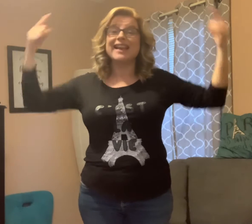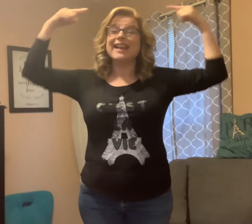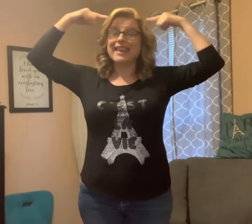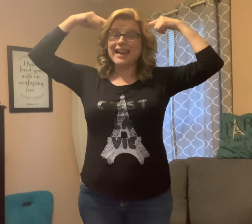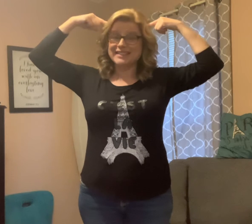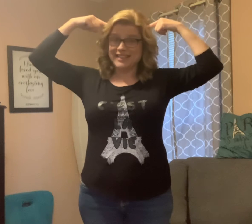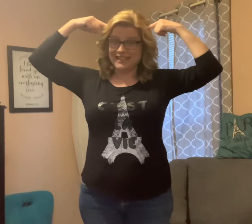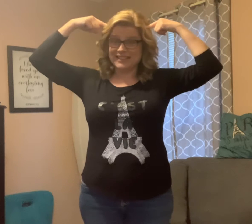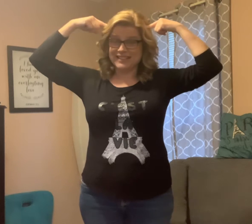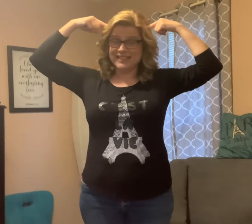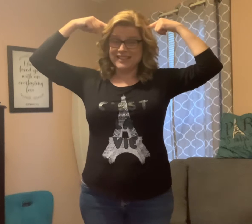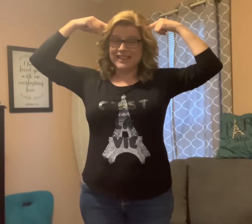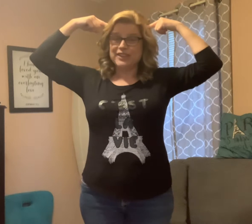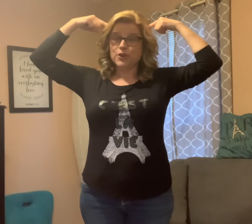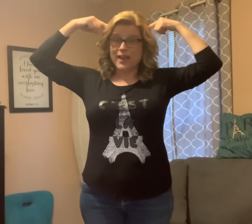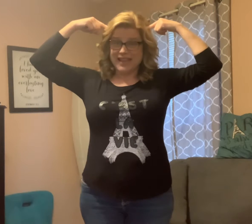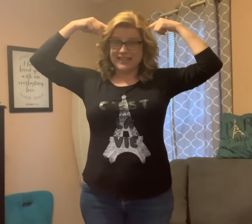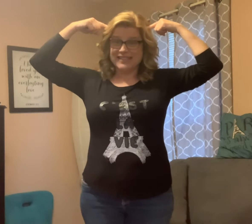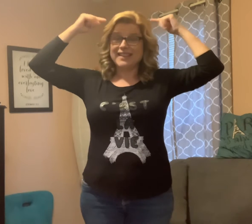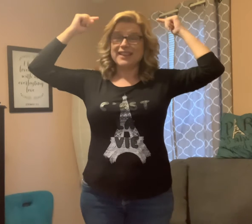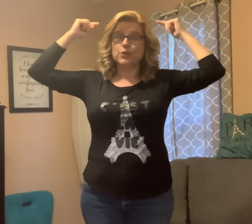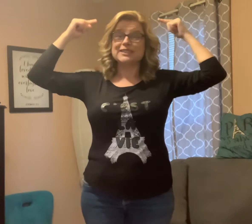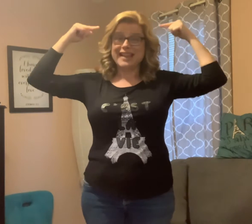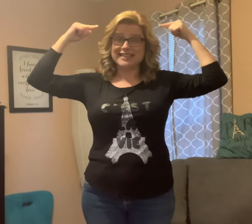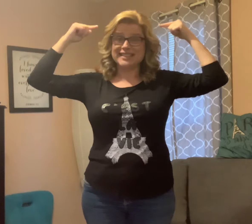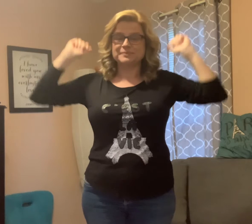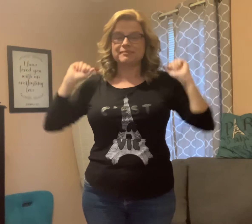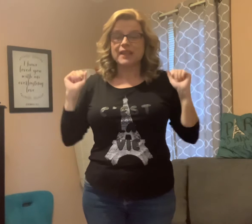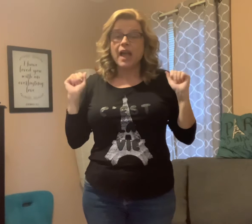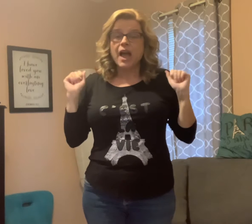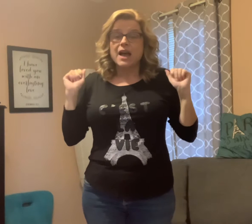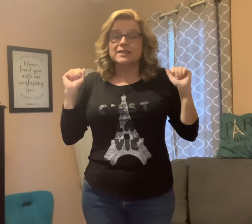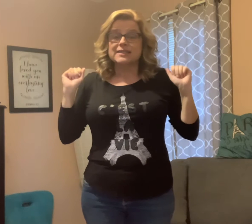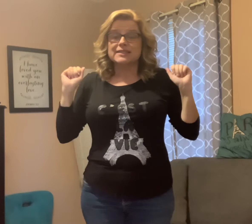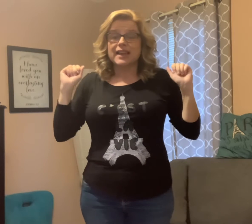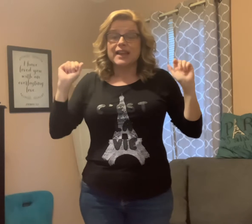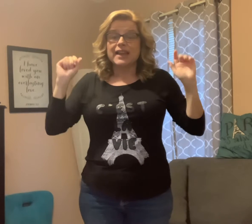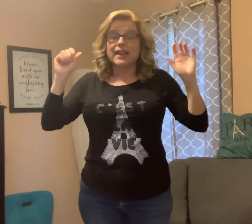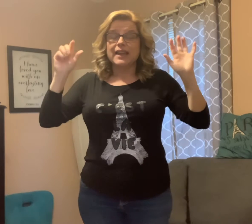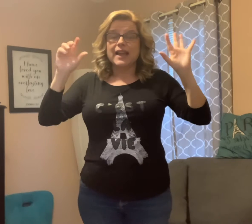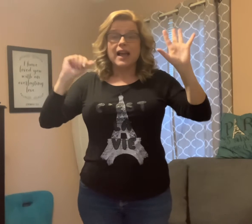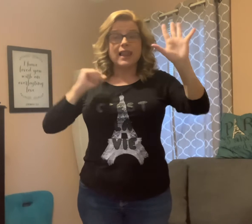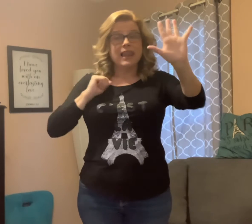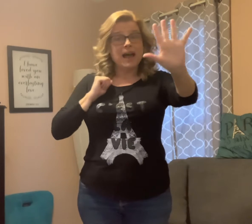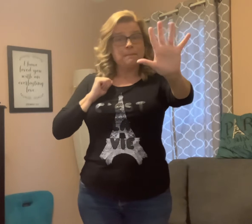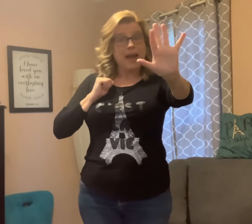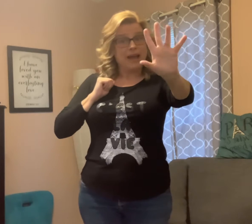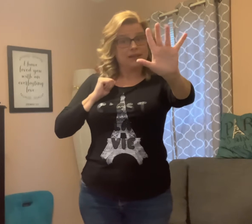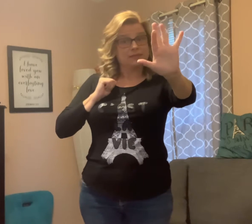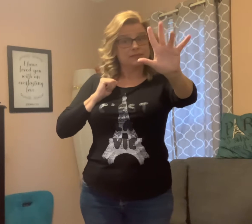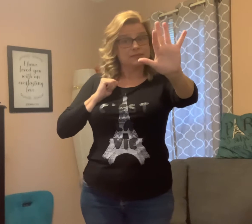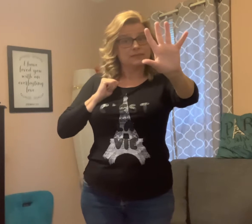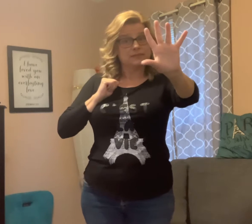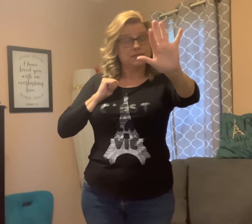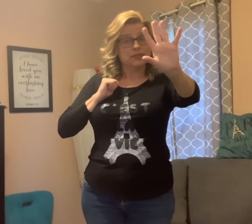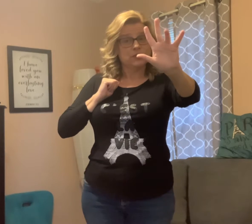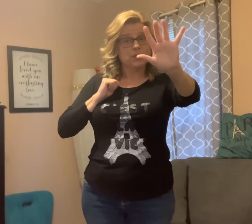'est la tête. Your head. Your tête. C'est la main. Your